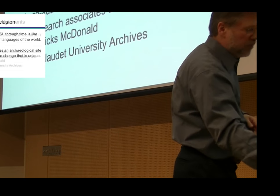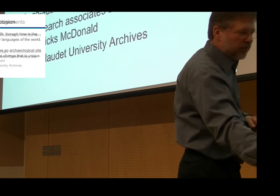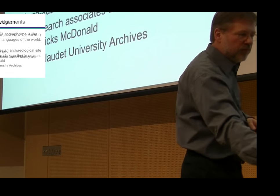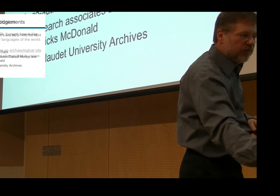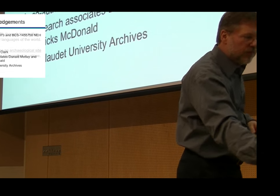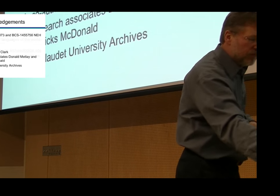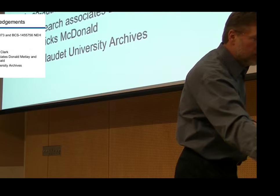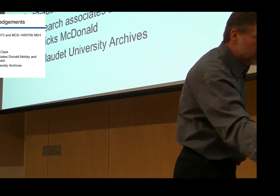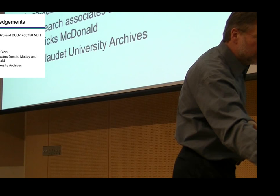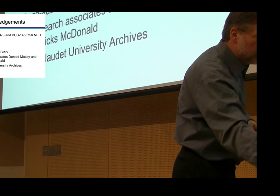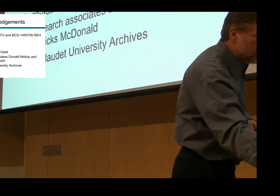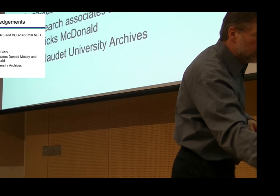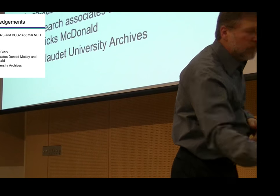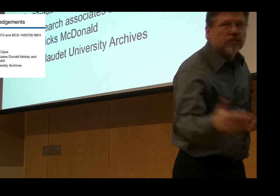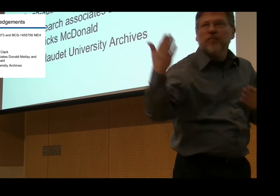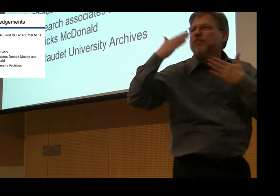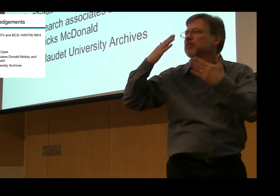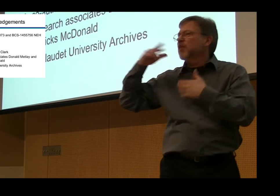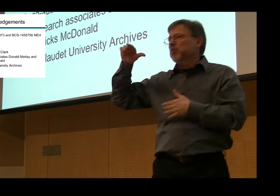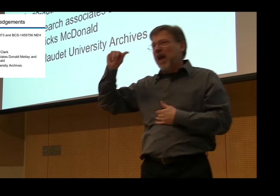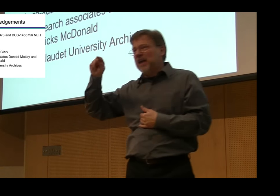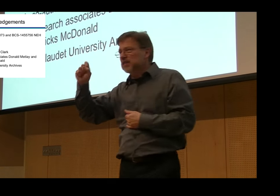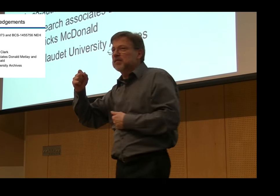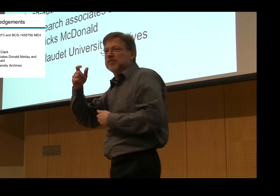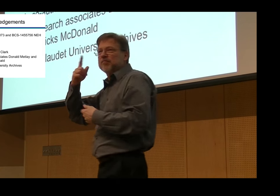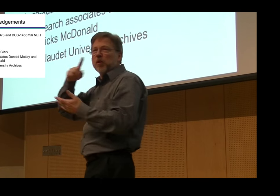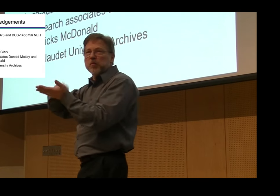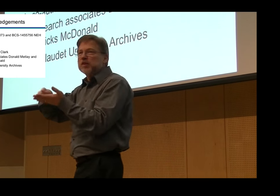and creates an archaeological site for us to study the language.